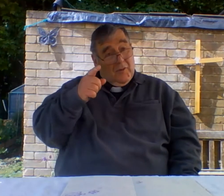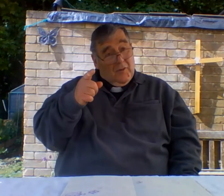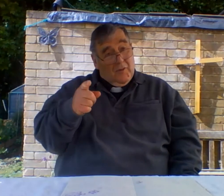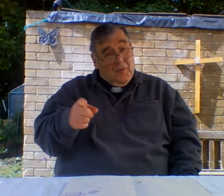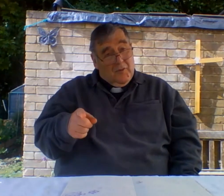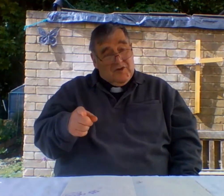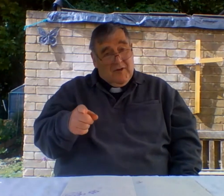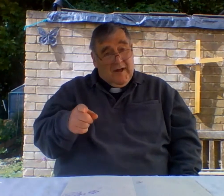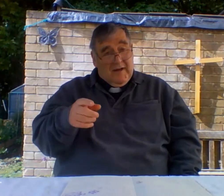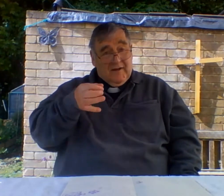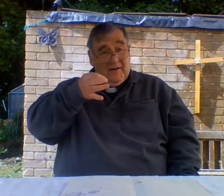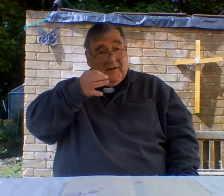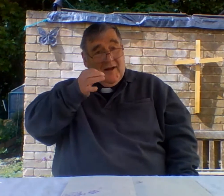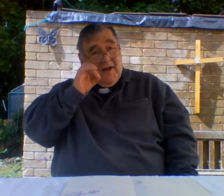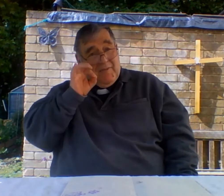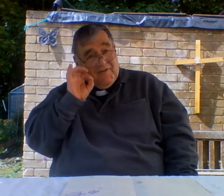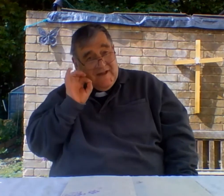would you like a cup of tea?